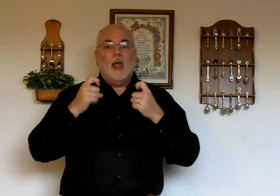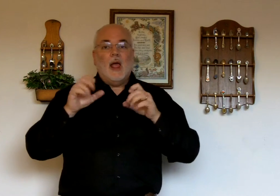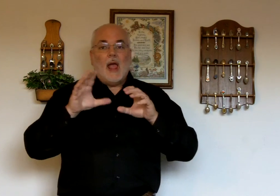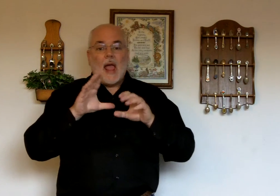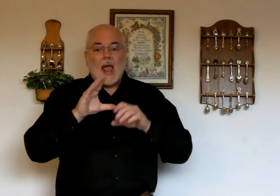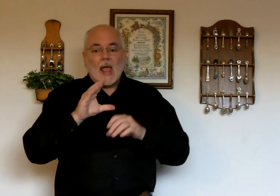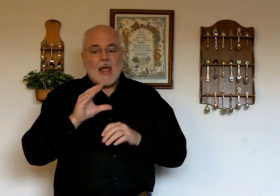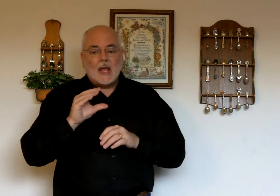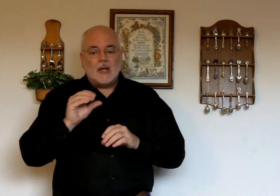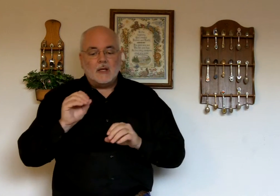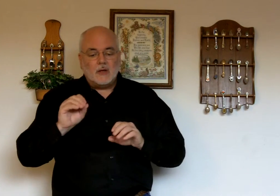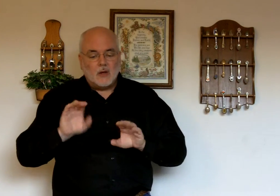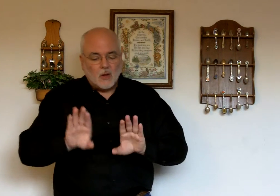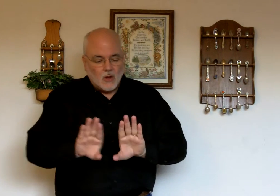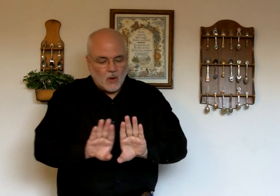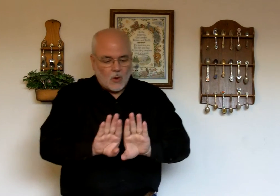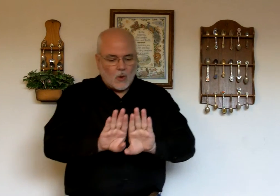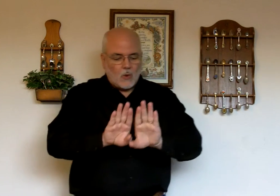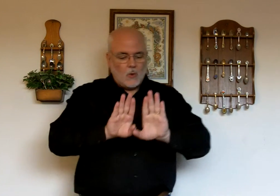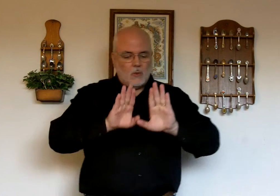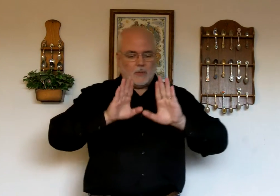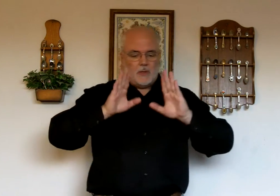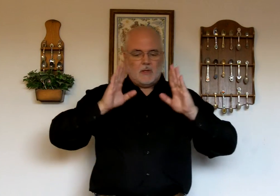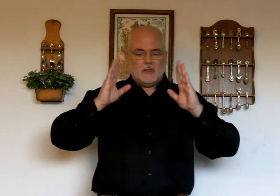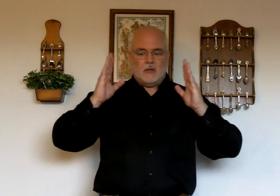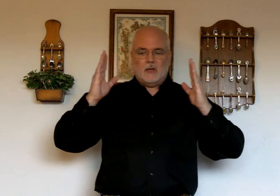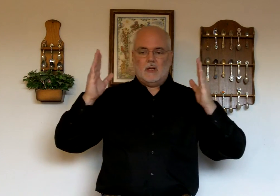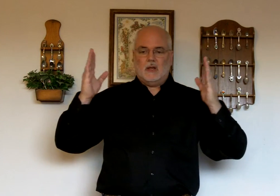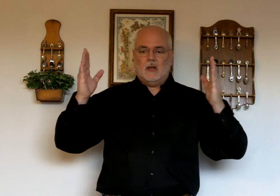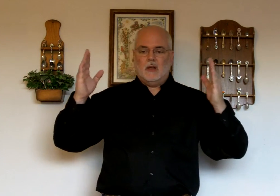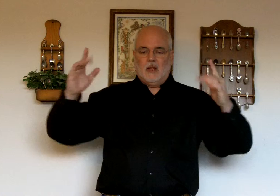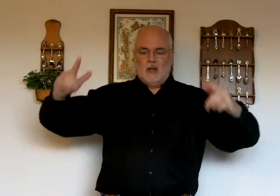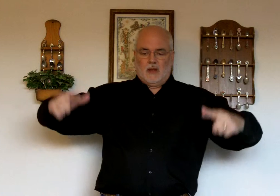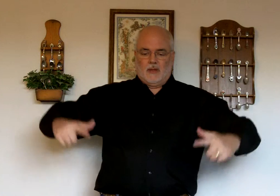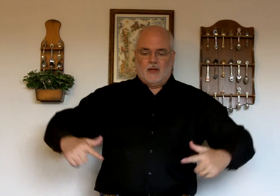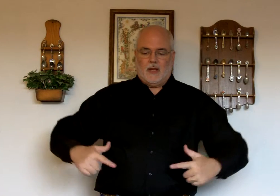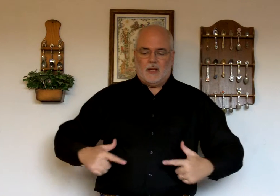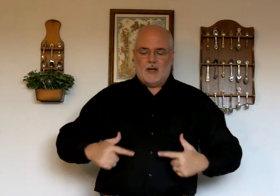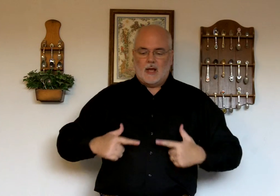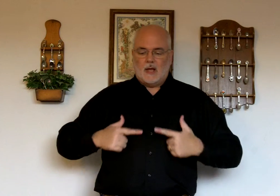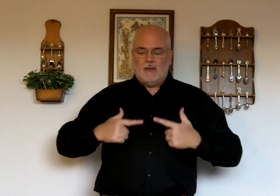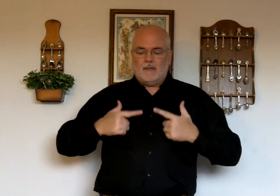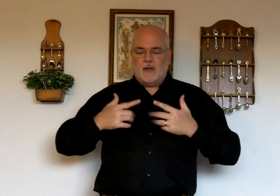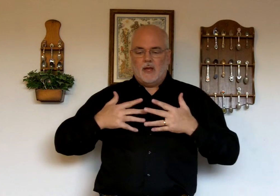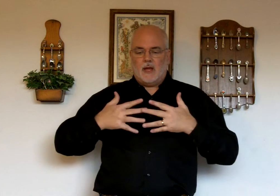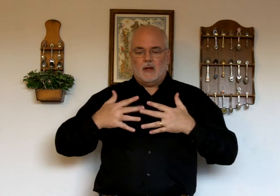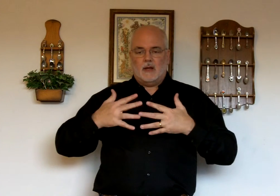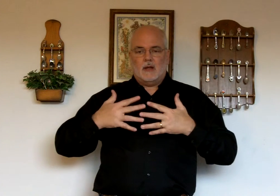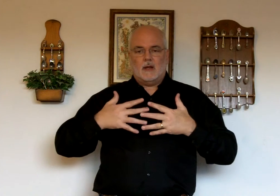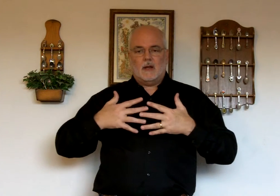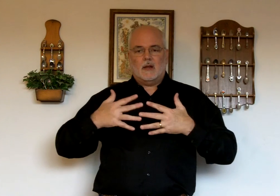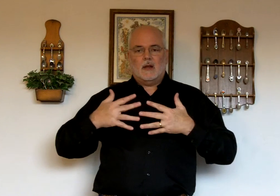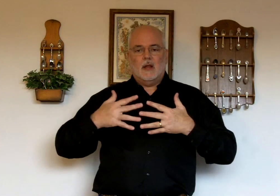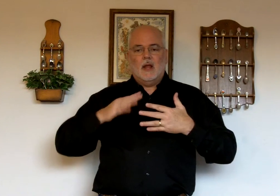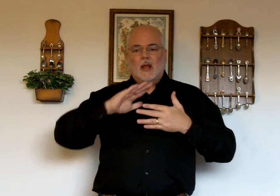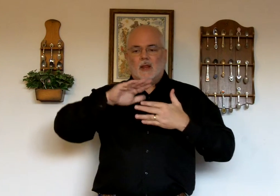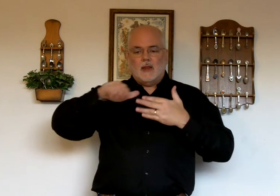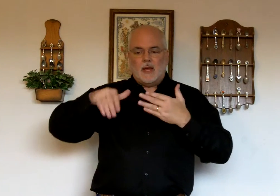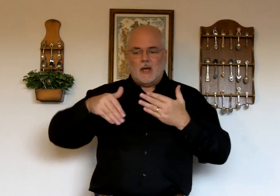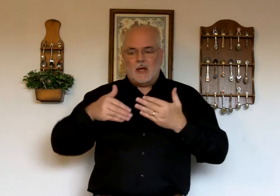And opened the life gate, that